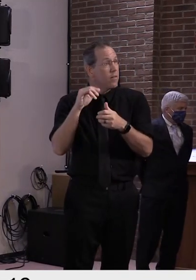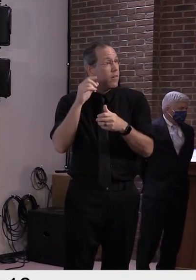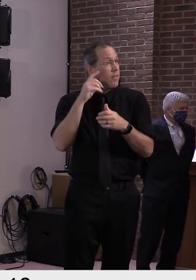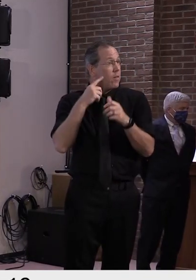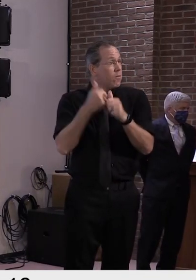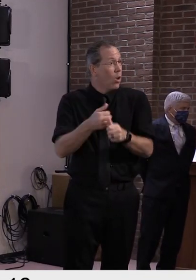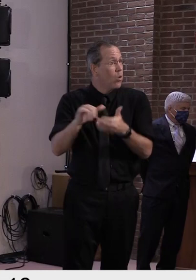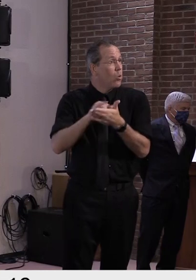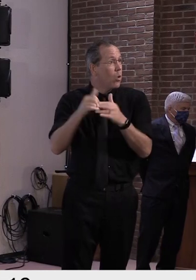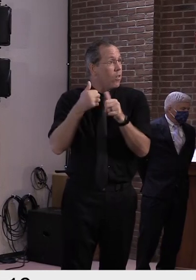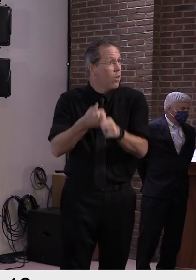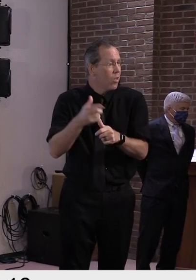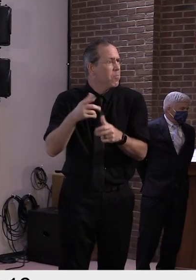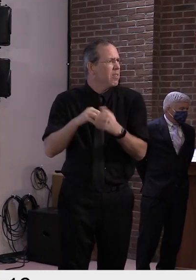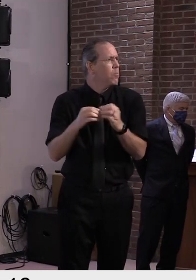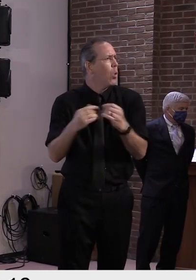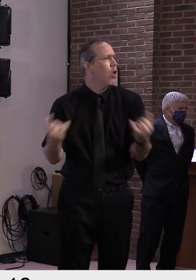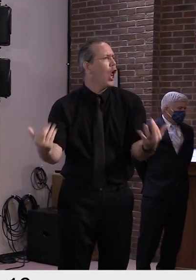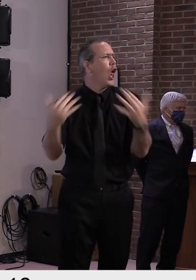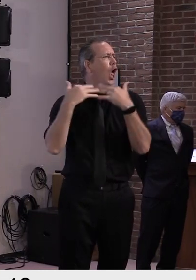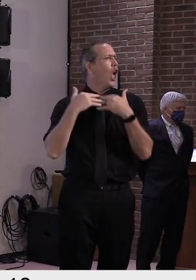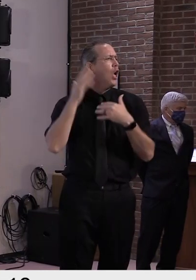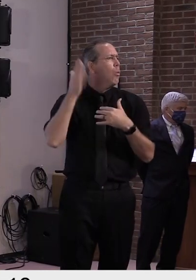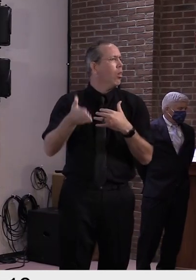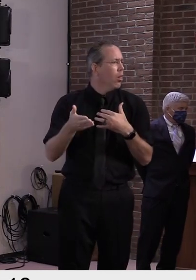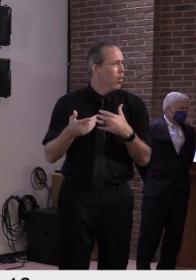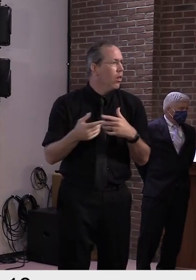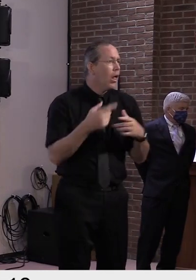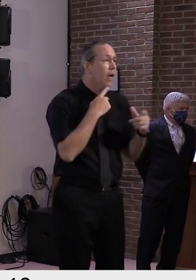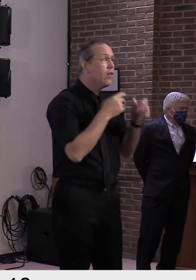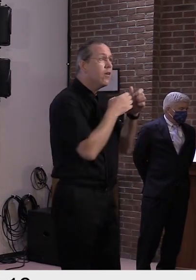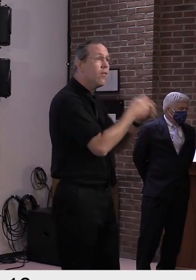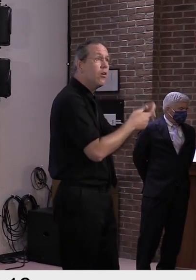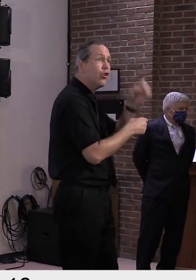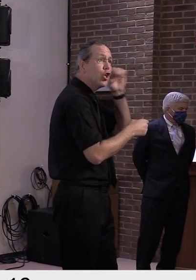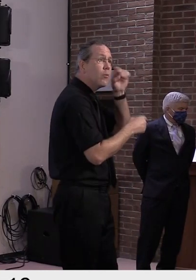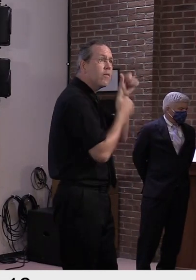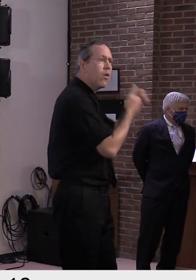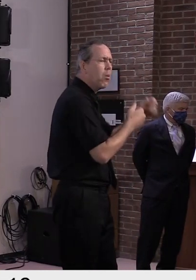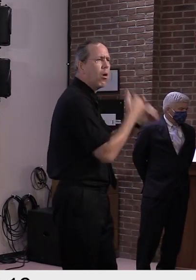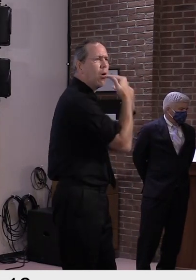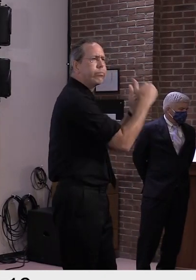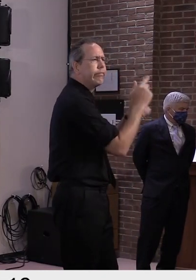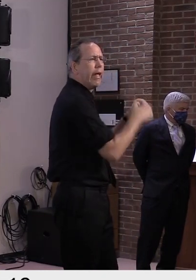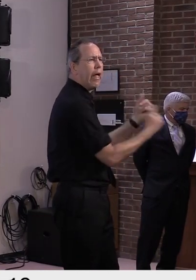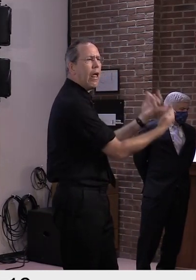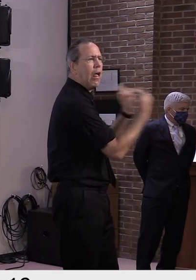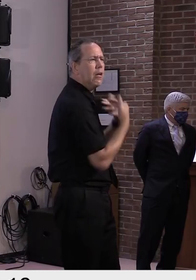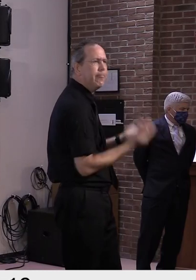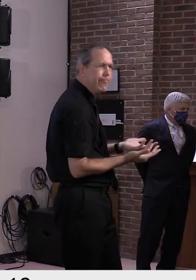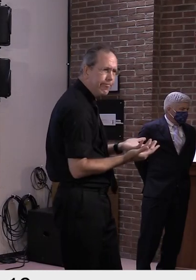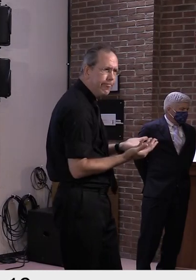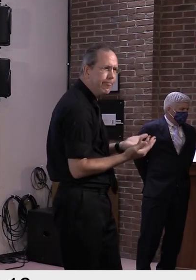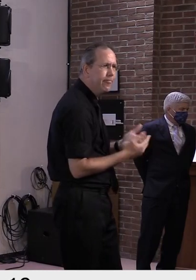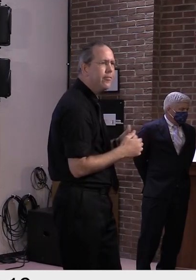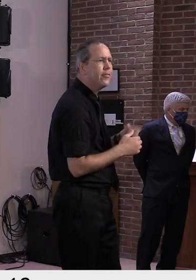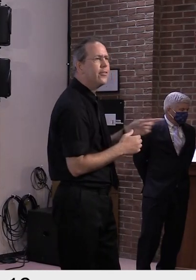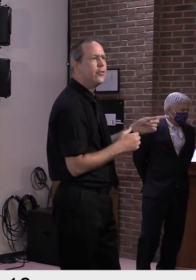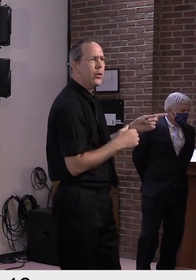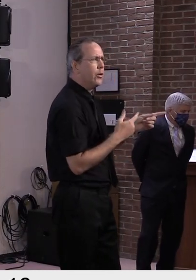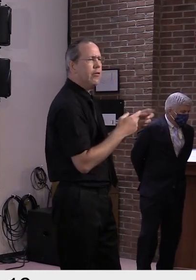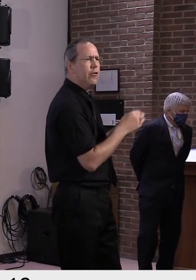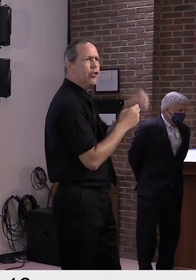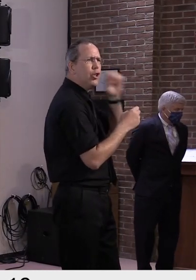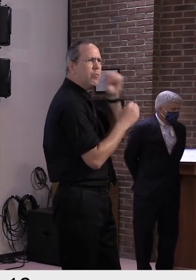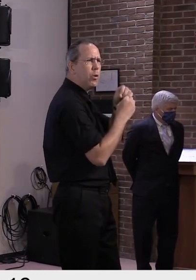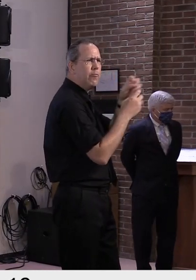Union does impose more strict standards than Vermont. As you can see under their system, many states would have no green counties at all,